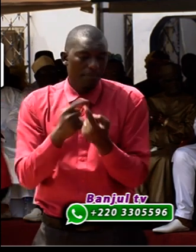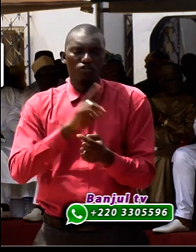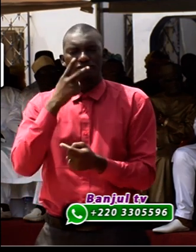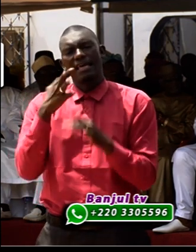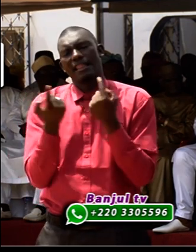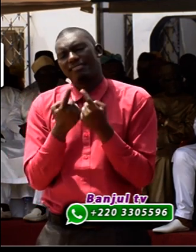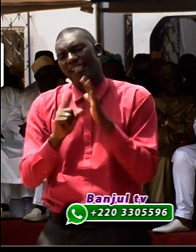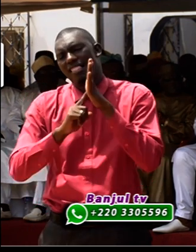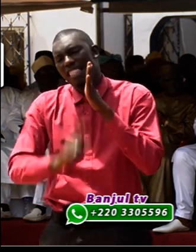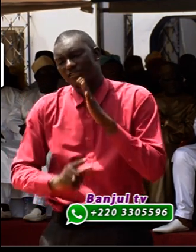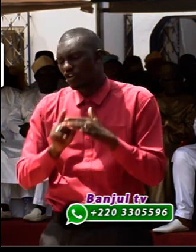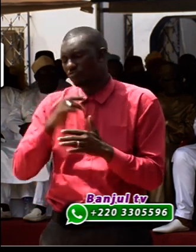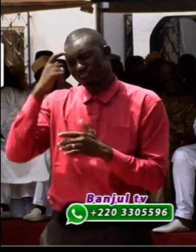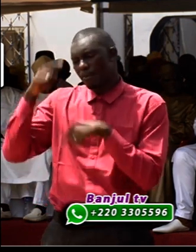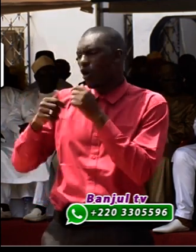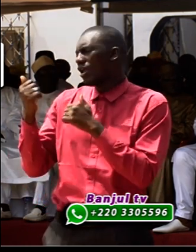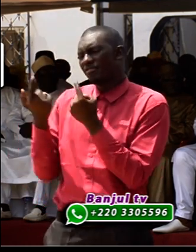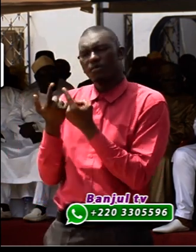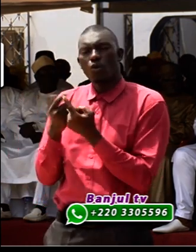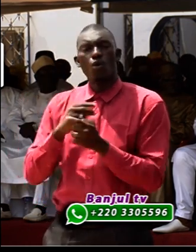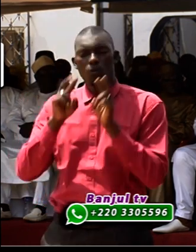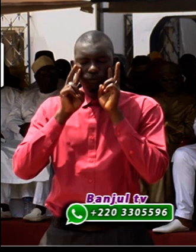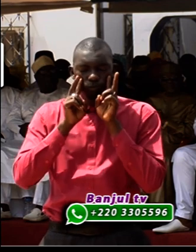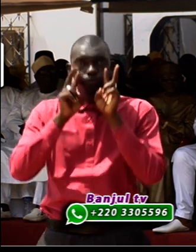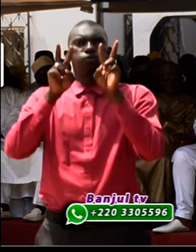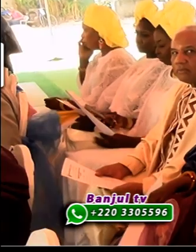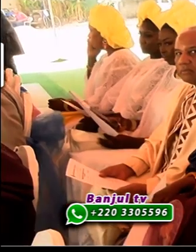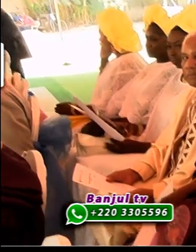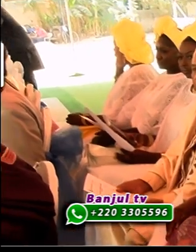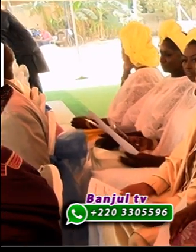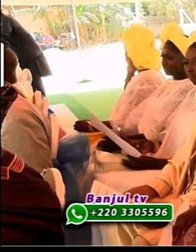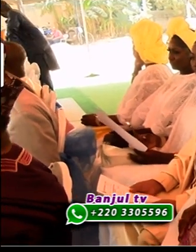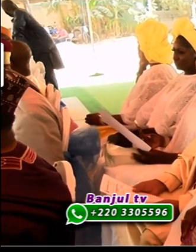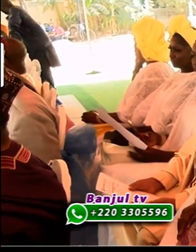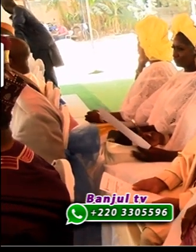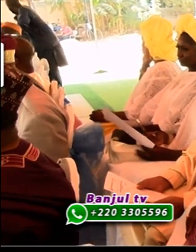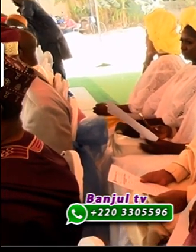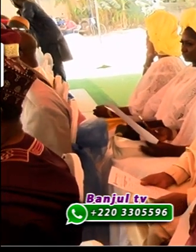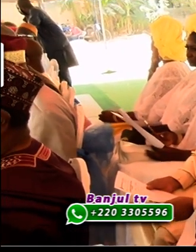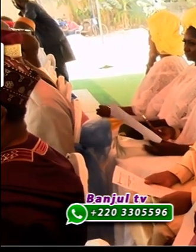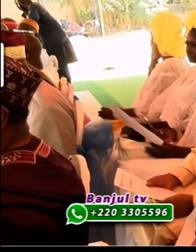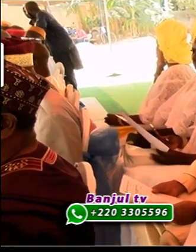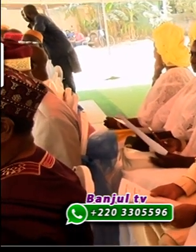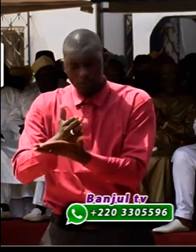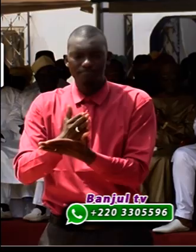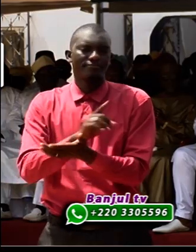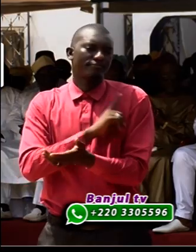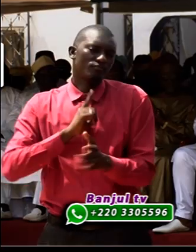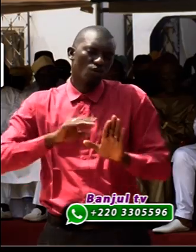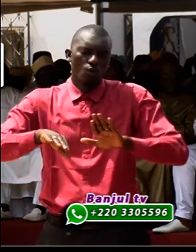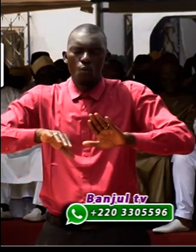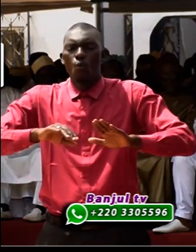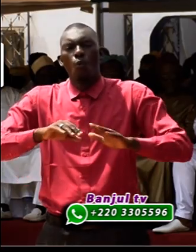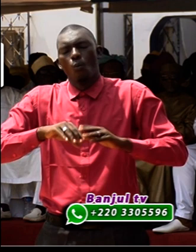focusing anything less. We just look up to the cooperation of our people to make sure that we deliver